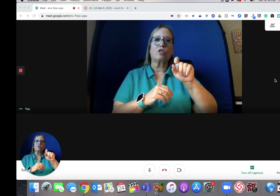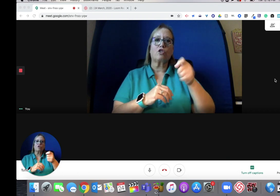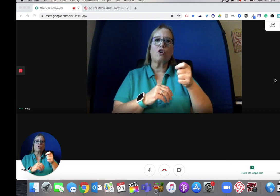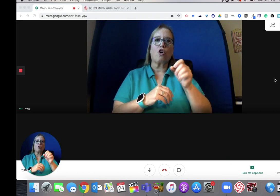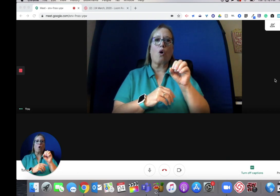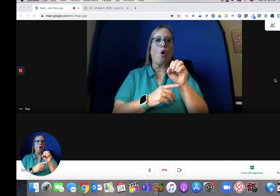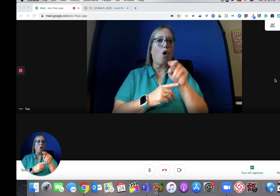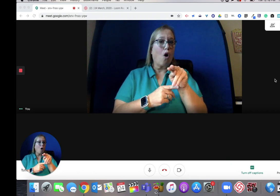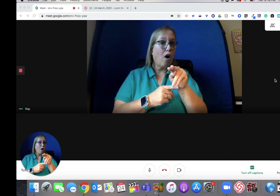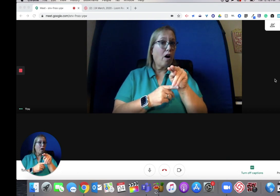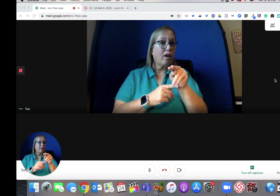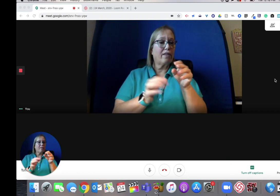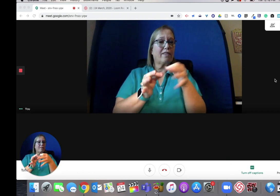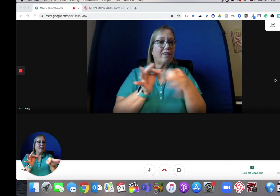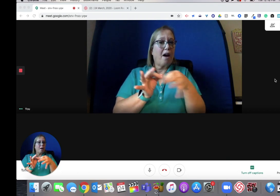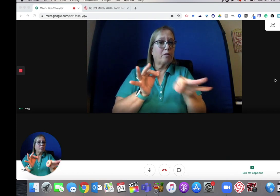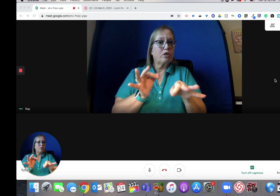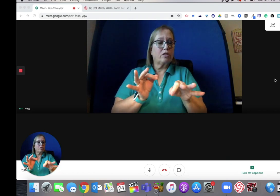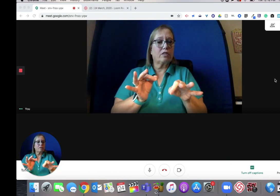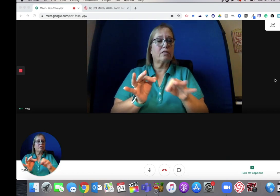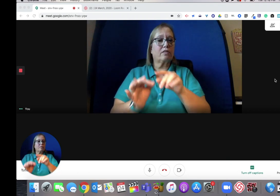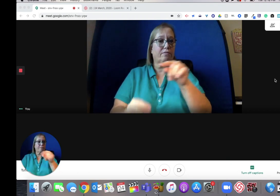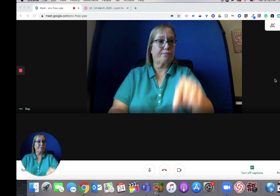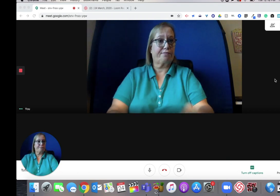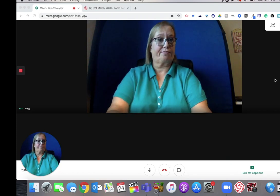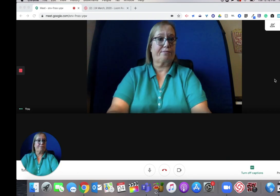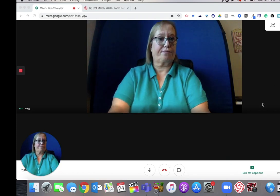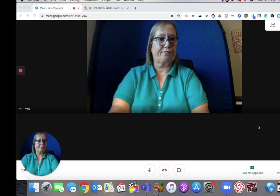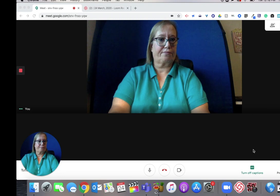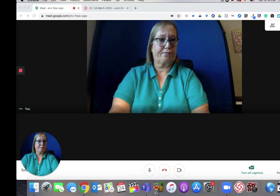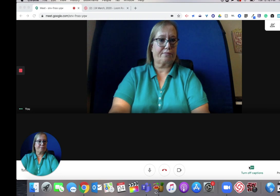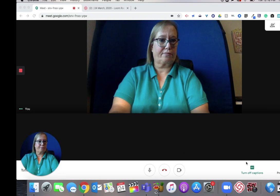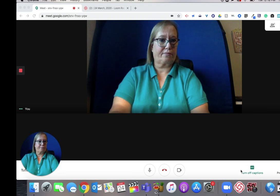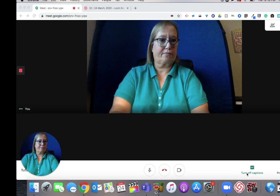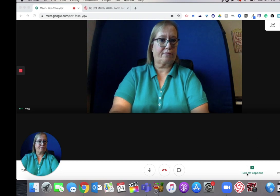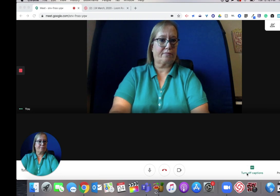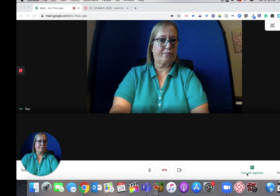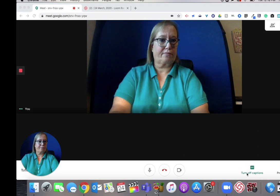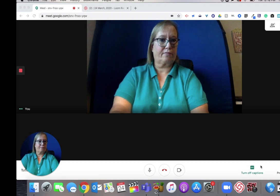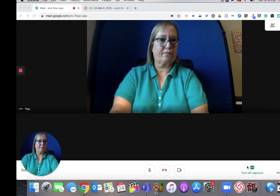it's important to turn on the captions. Let me show you where right down here.